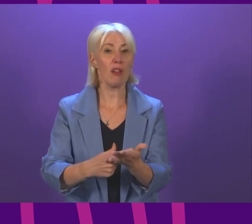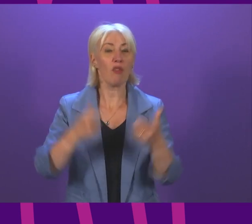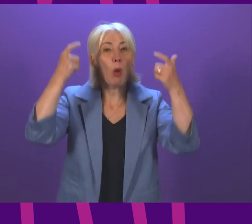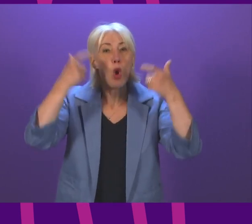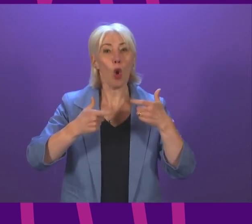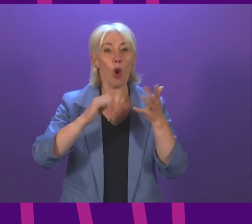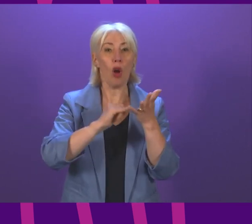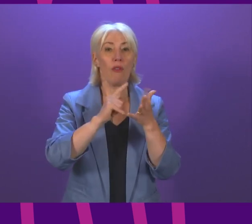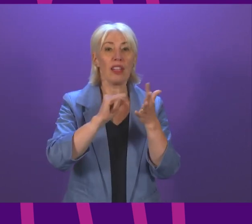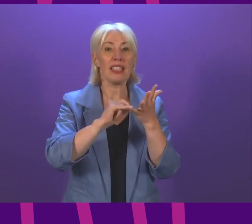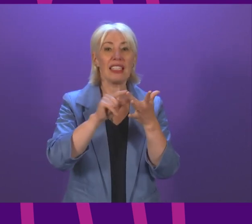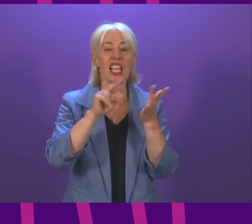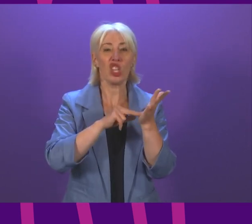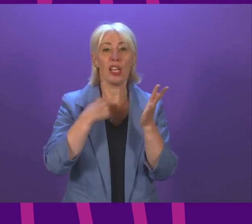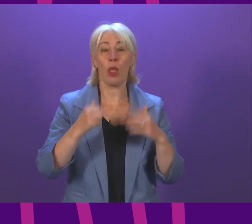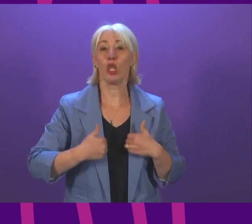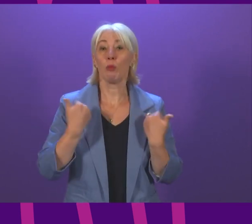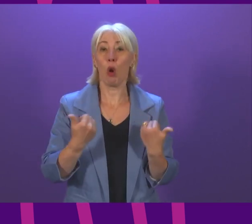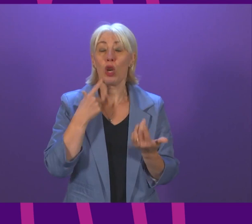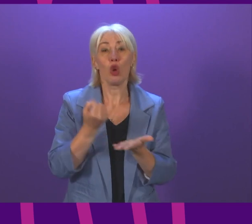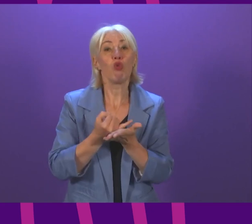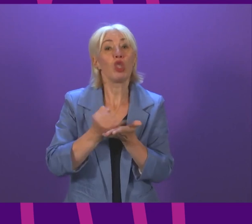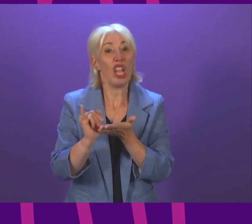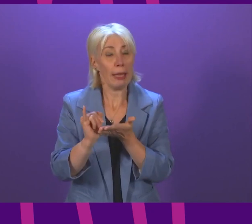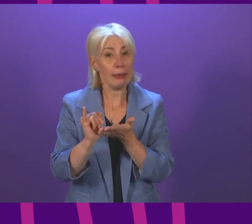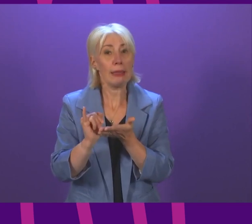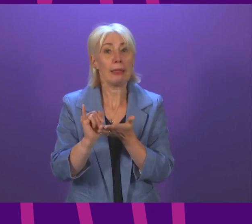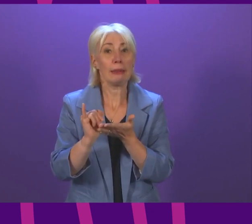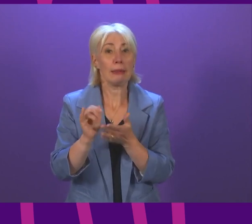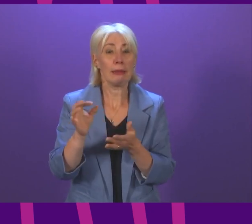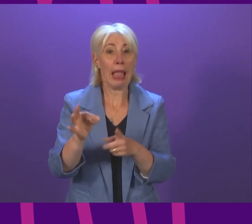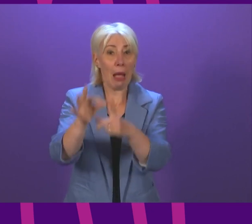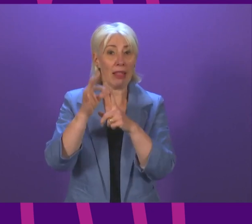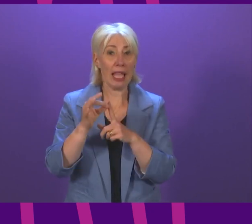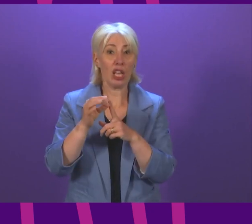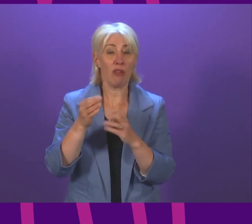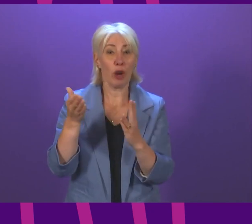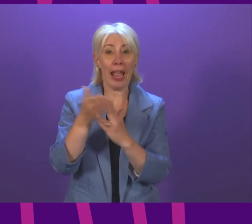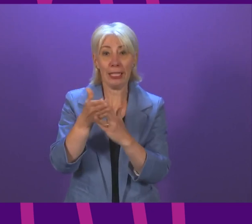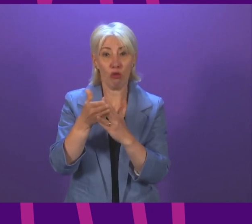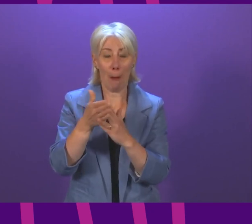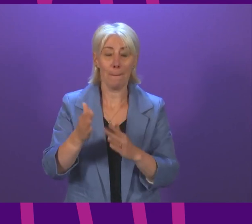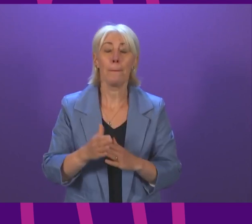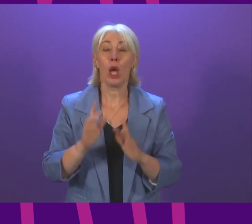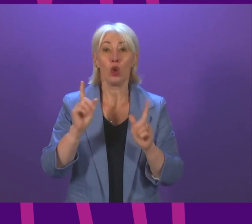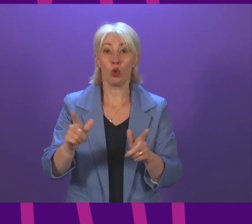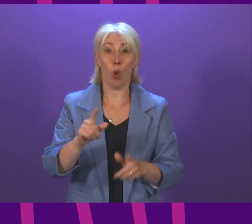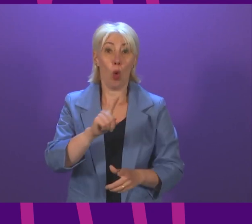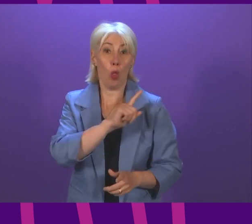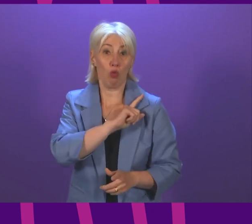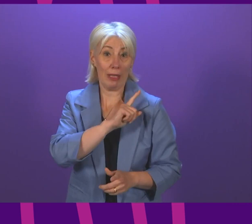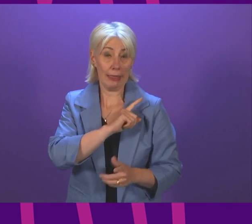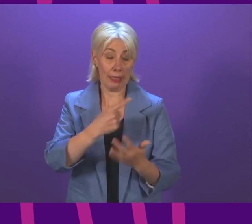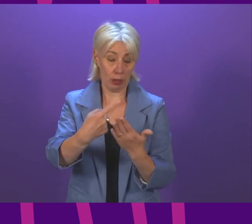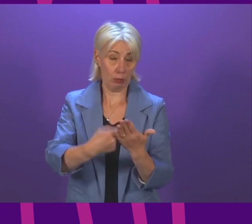this morning, rejecting the application for interim interdict. So therefore, let me summarise and paraphrase the reasons that were